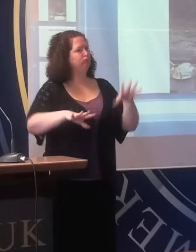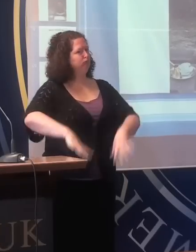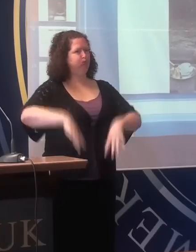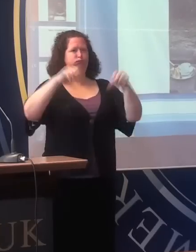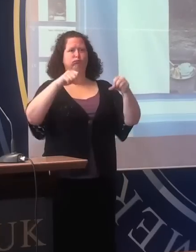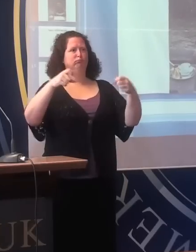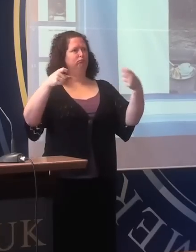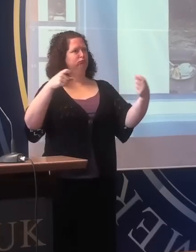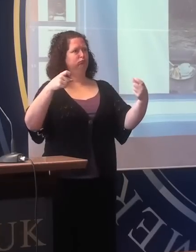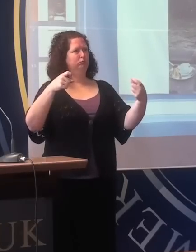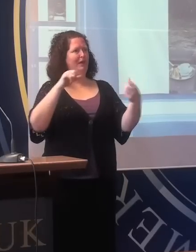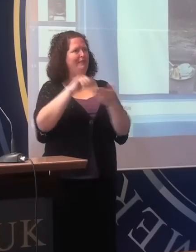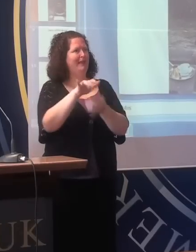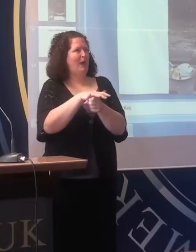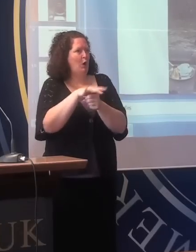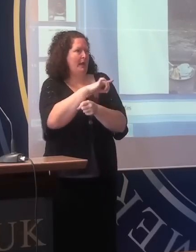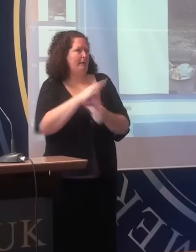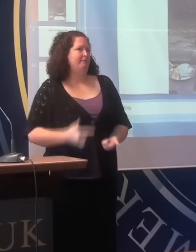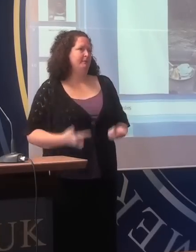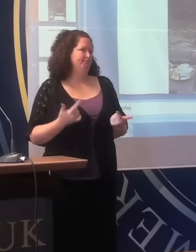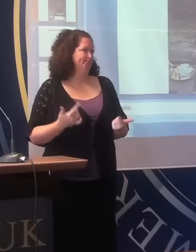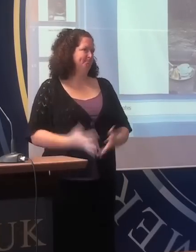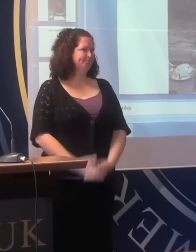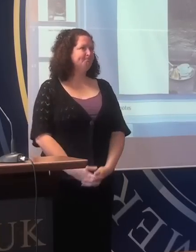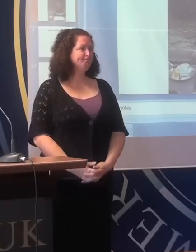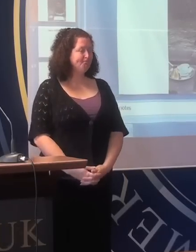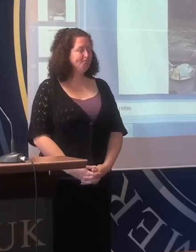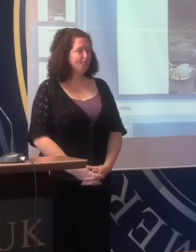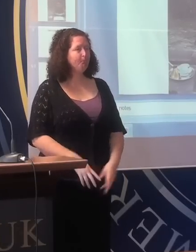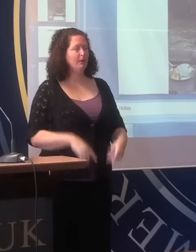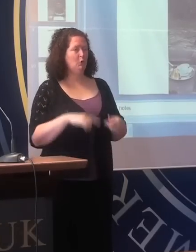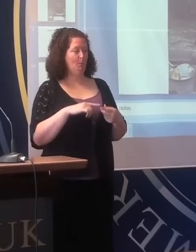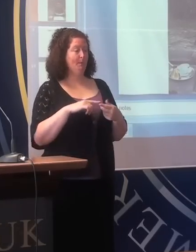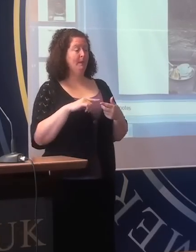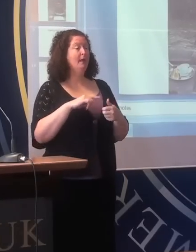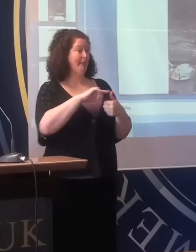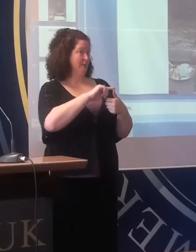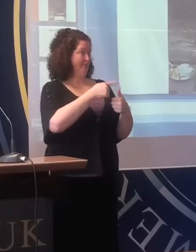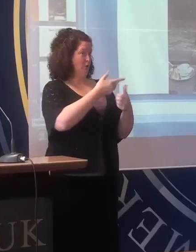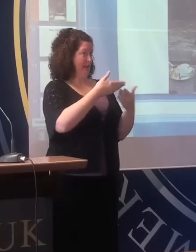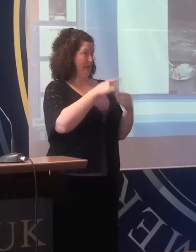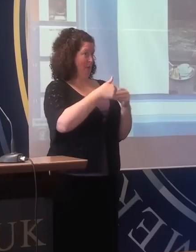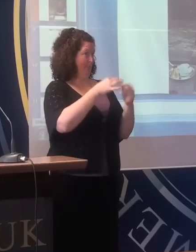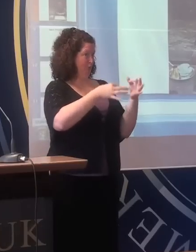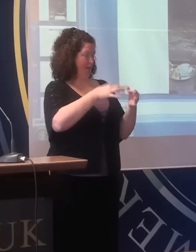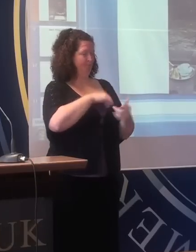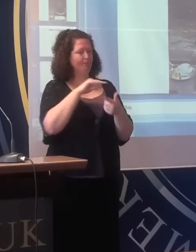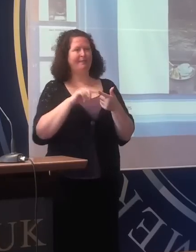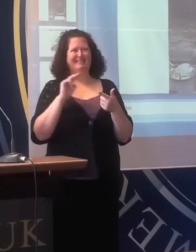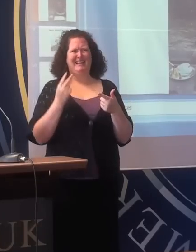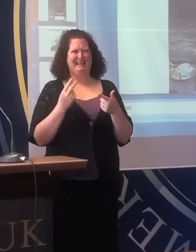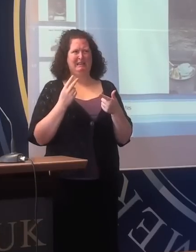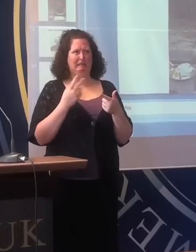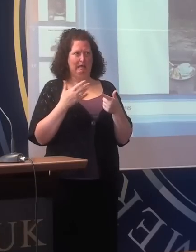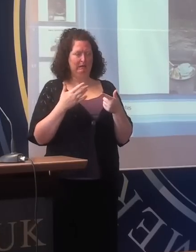in the little area where he lived. The second thing about this trial, which lasted two and a half years, I